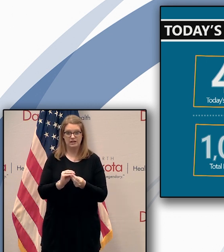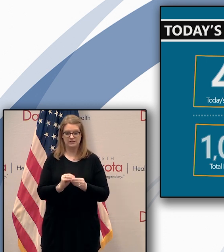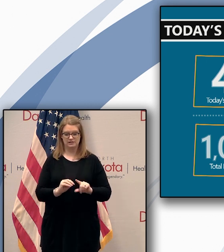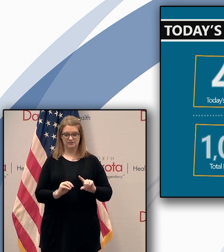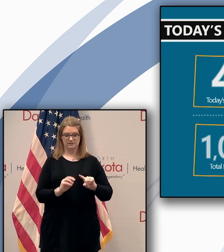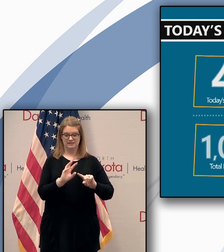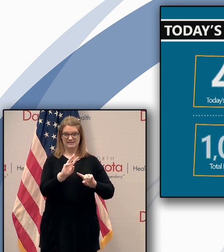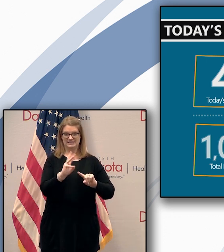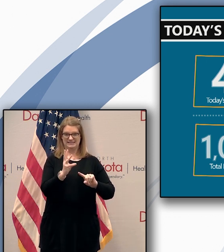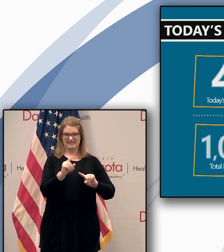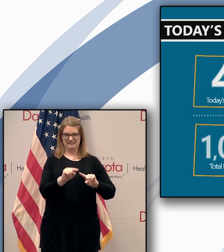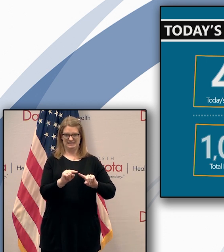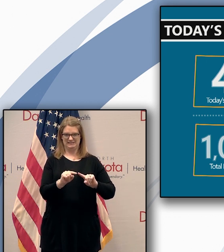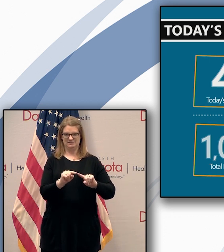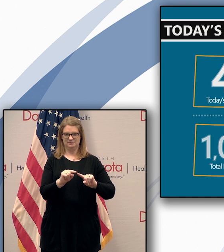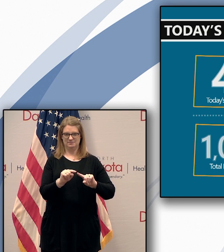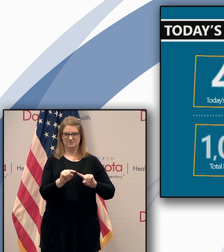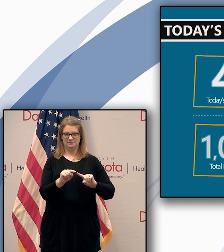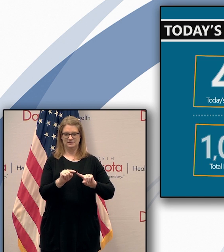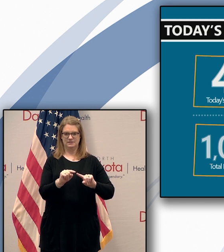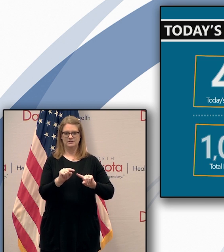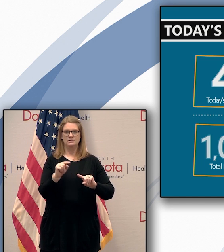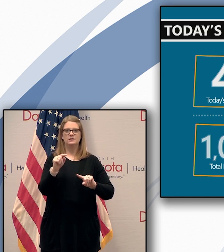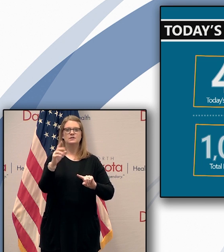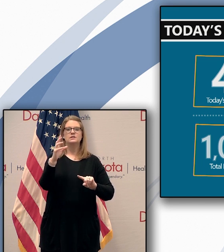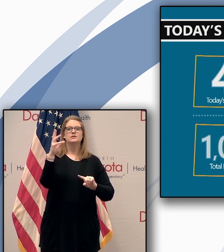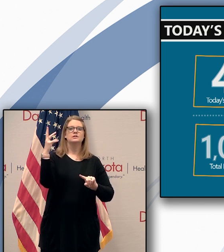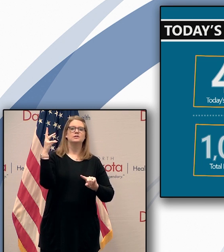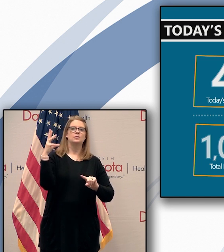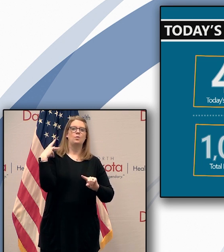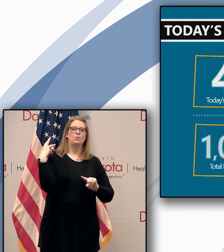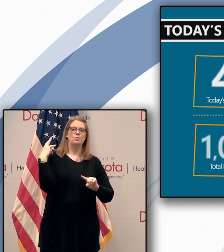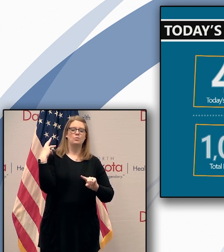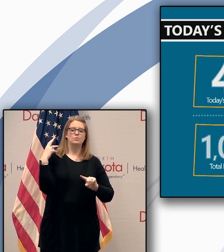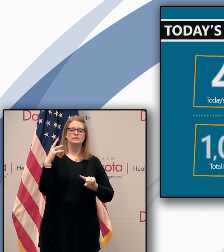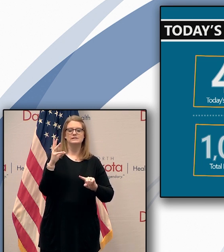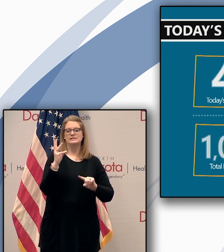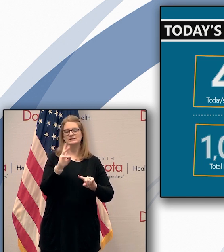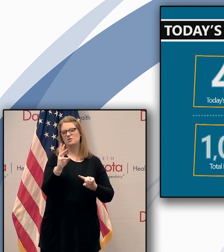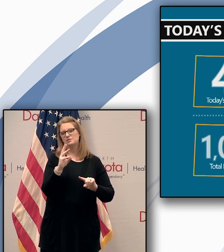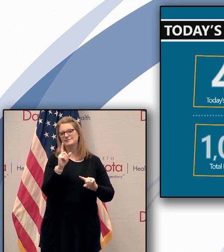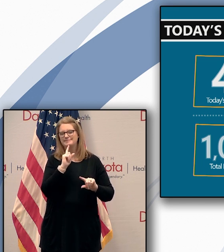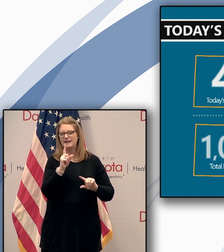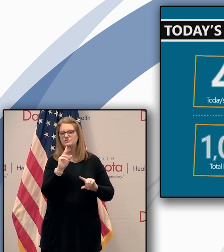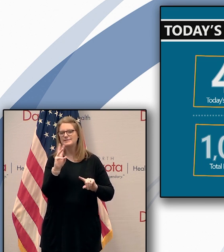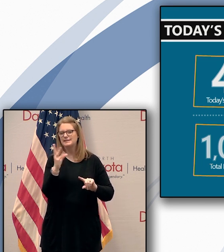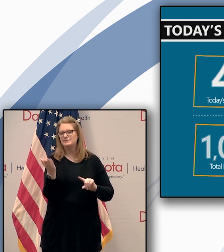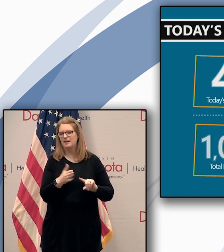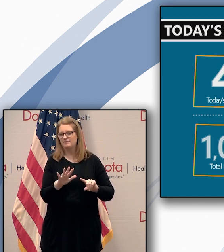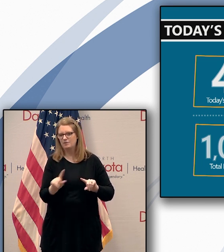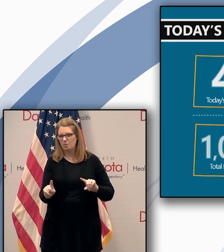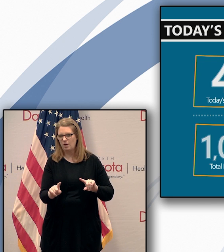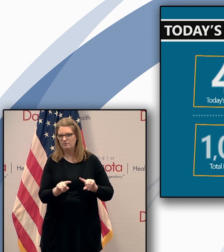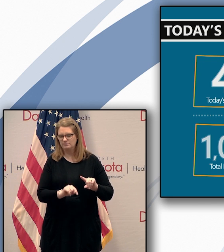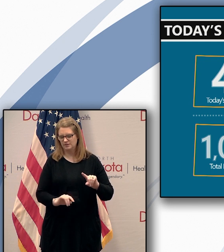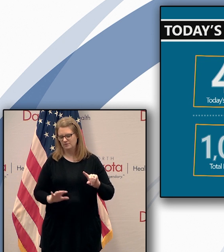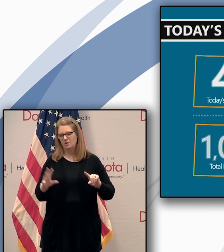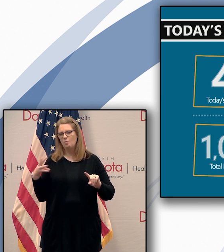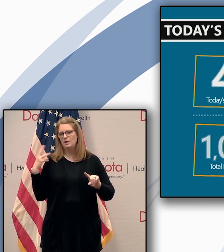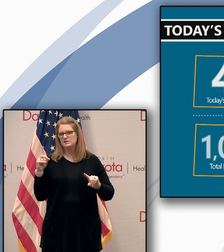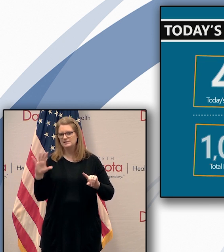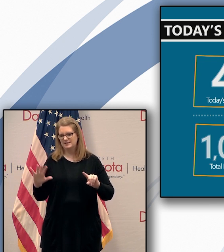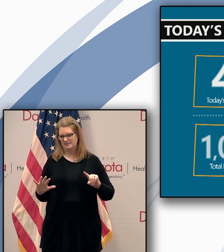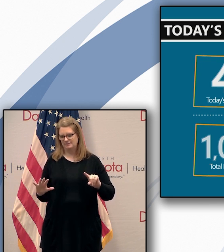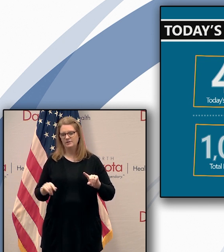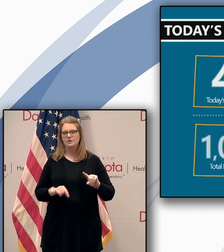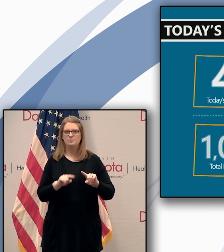North 50 states in Washington the capital Washington DC so sixth out of 51 and again we continue to ramp up